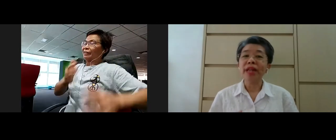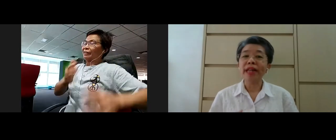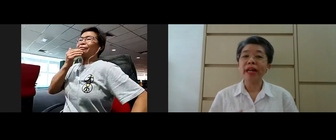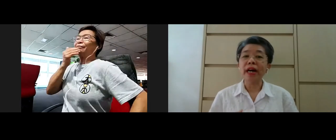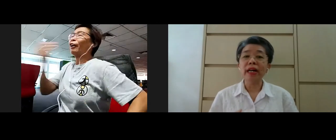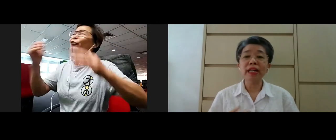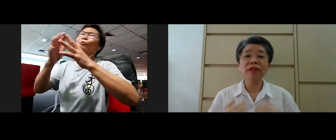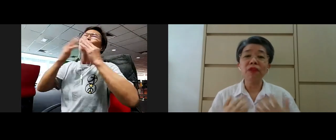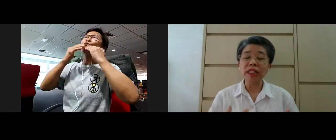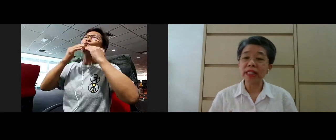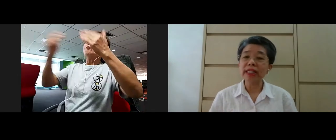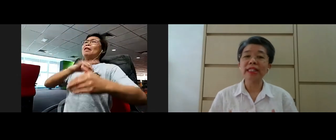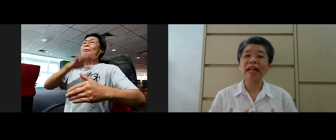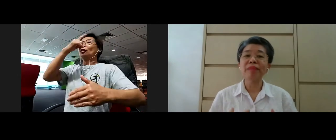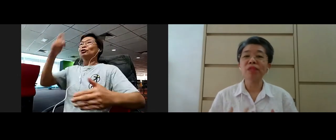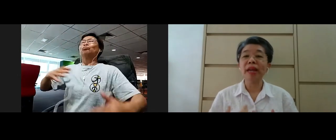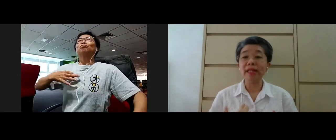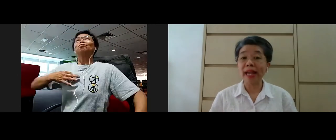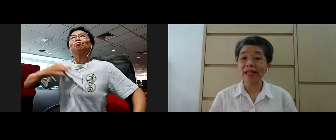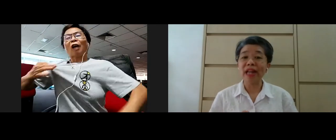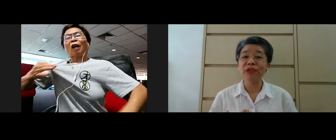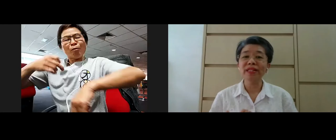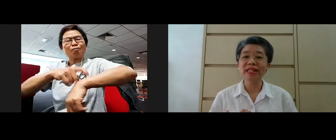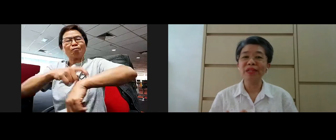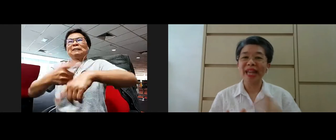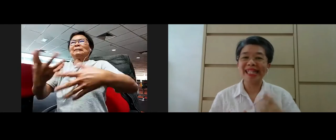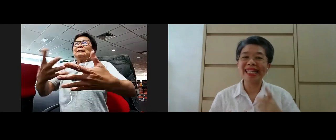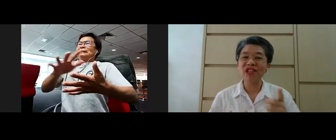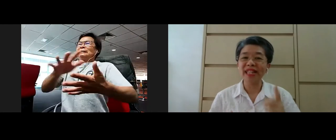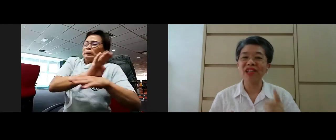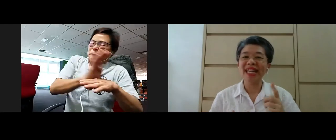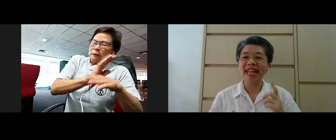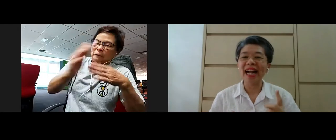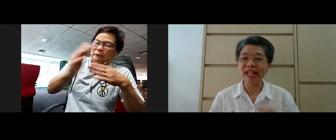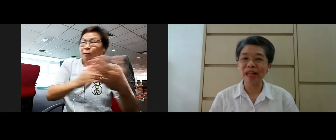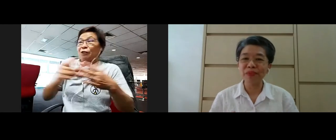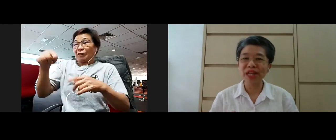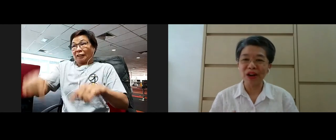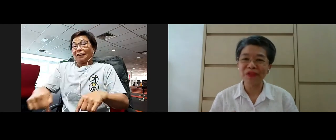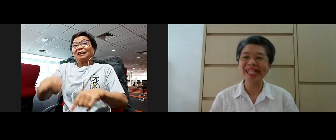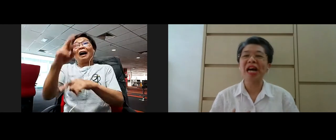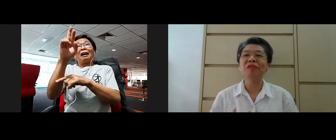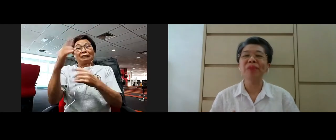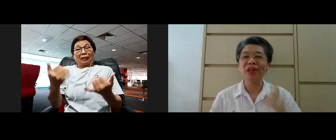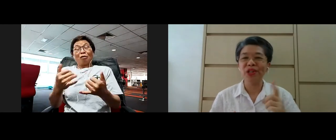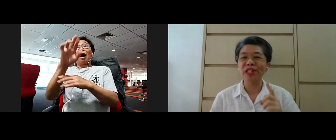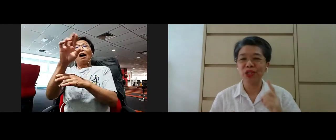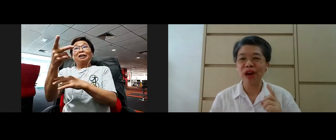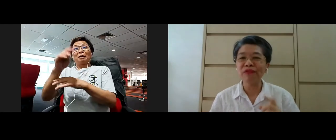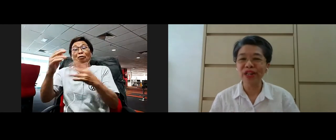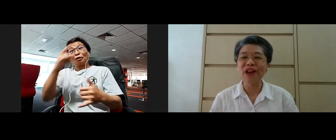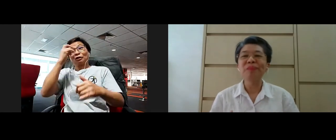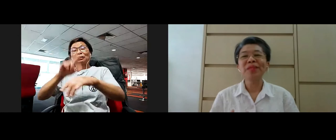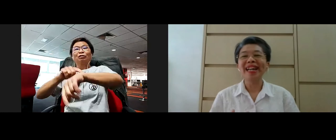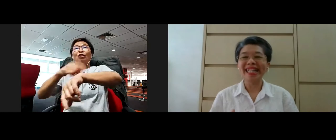that even volunteer her time despite her tight schedule. You can see that she's actually in Ankasa Puri office now because she got